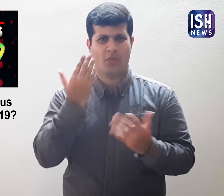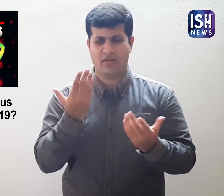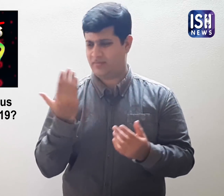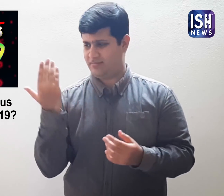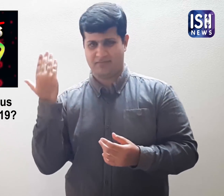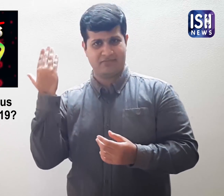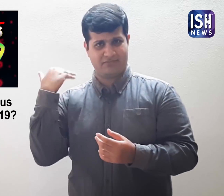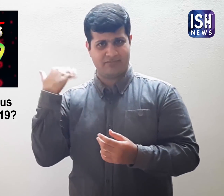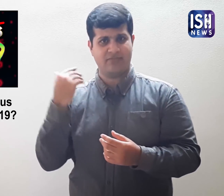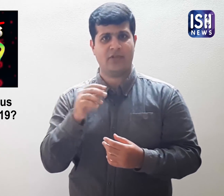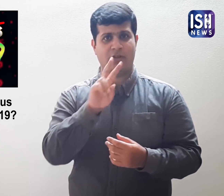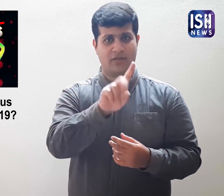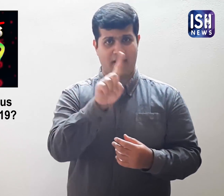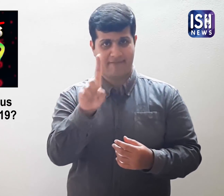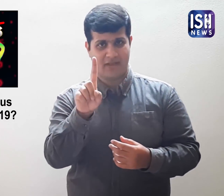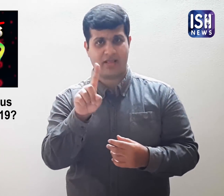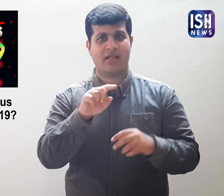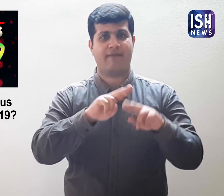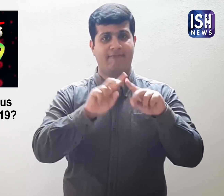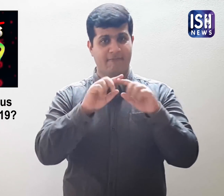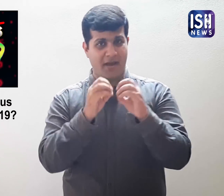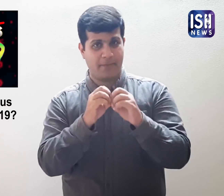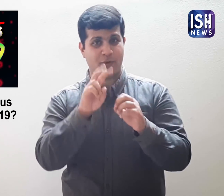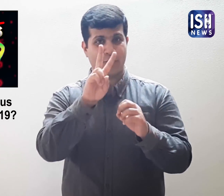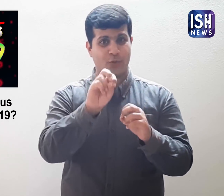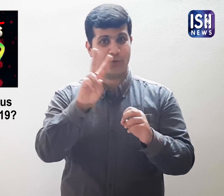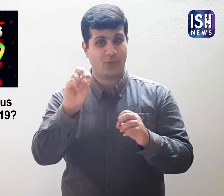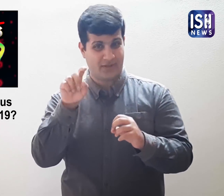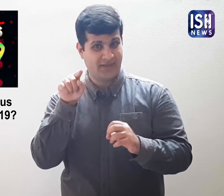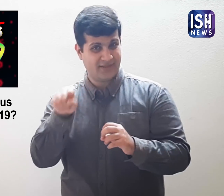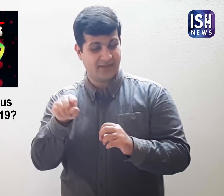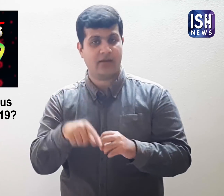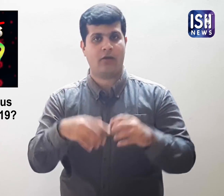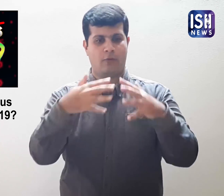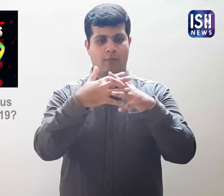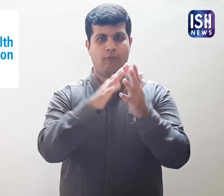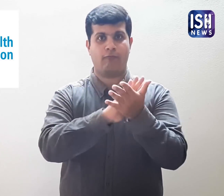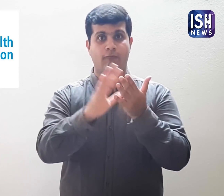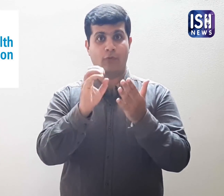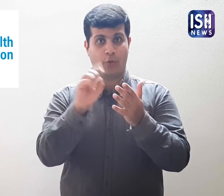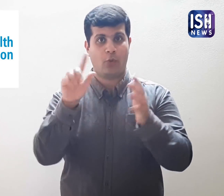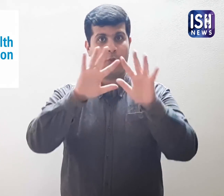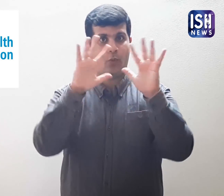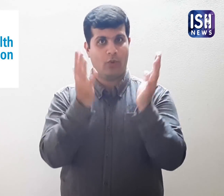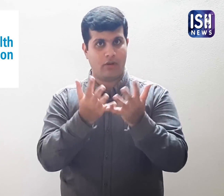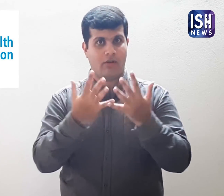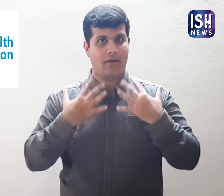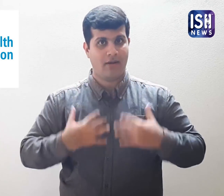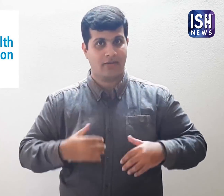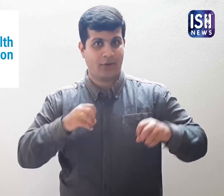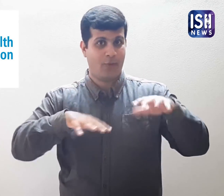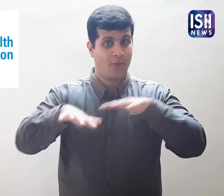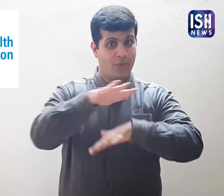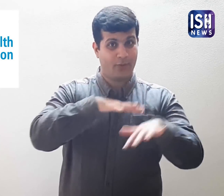On 11th February 2020, the WHO chief Tedros Adhanom